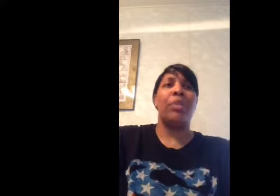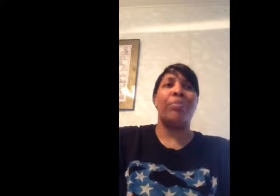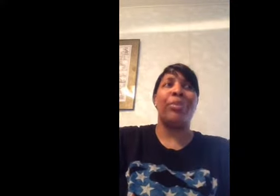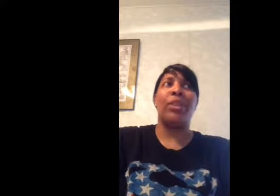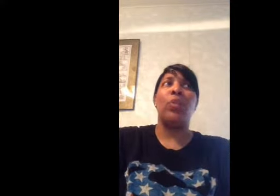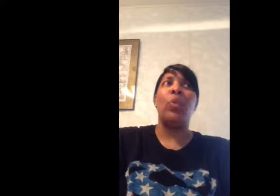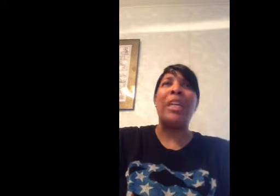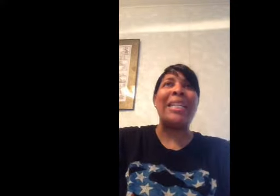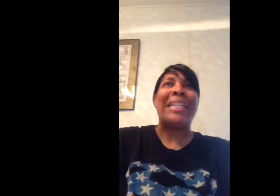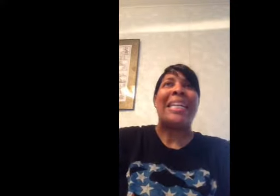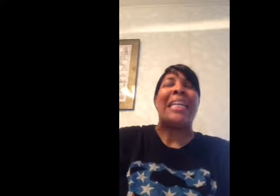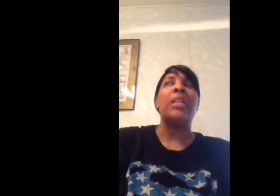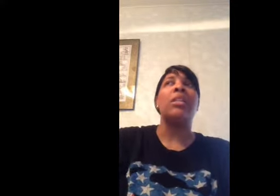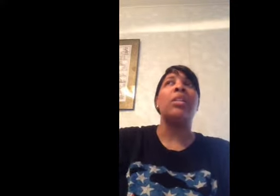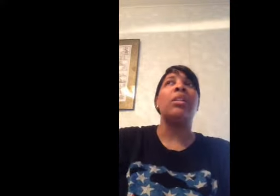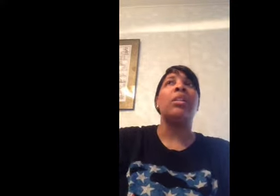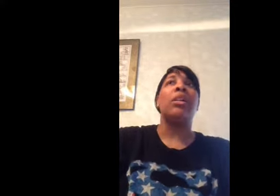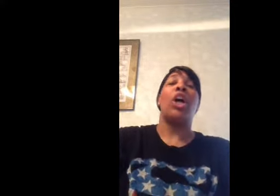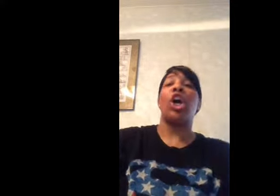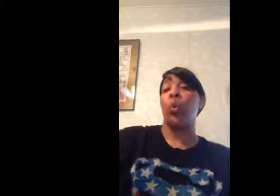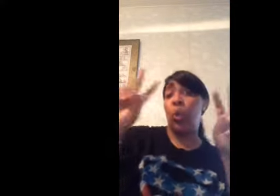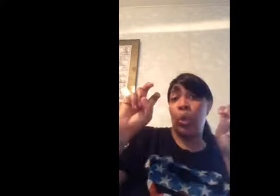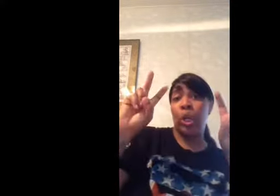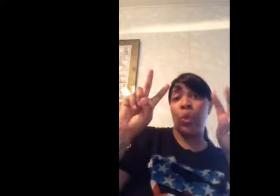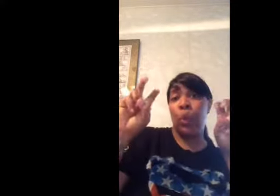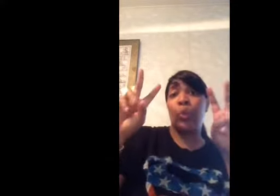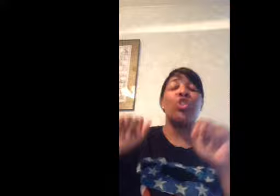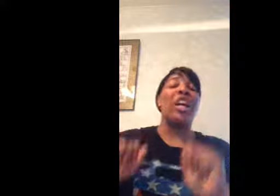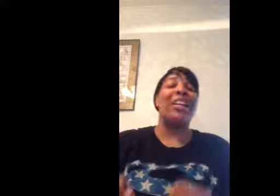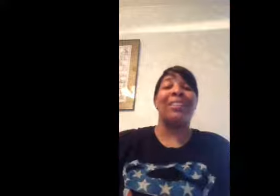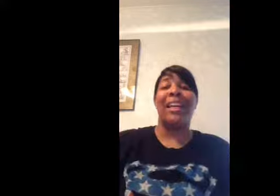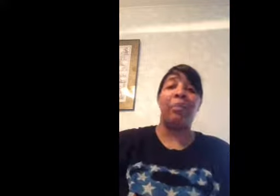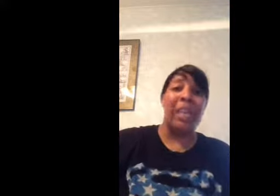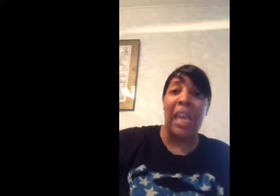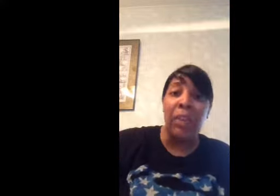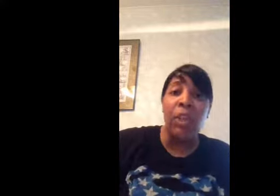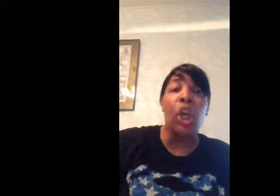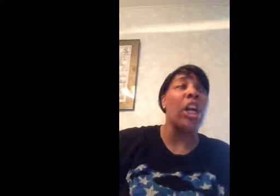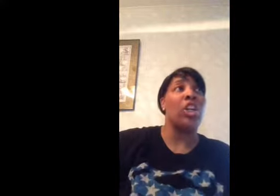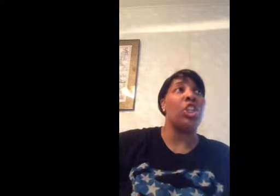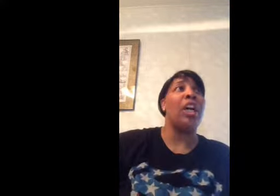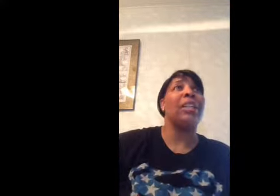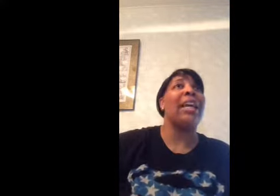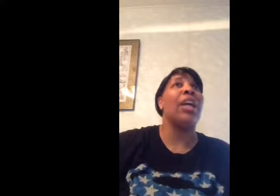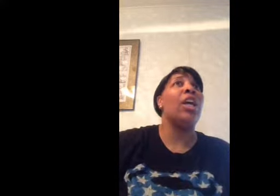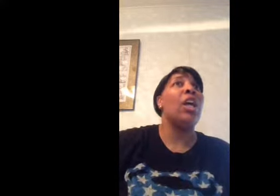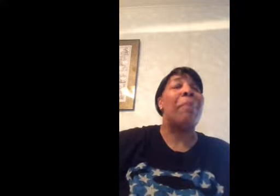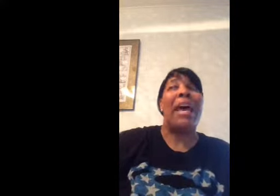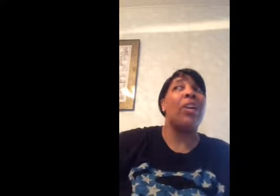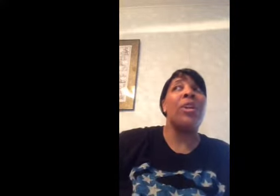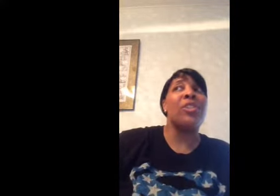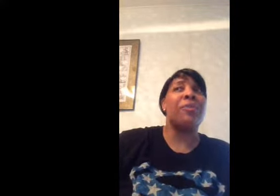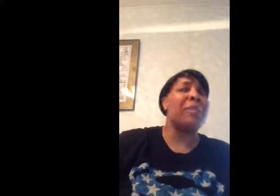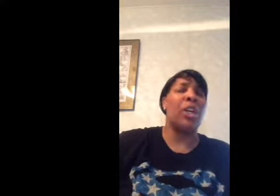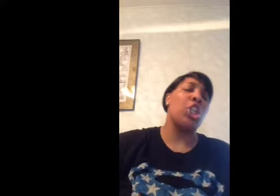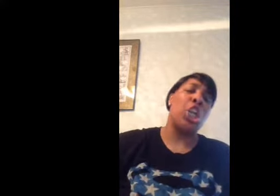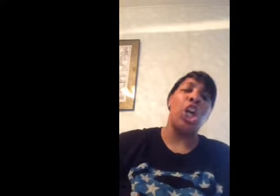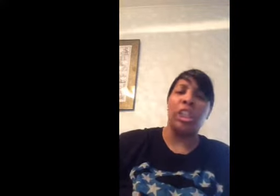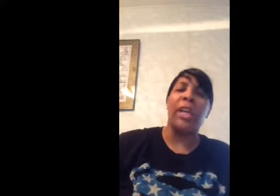we need our quote unquote childlike behavior and our childlike mannerisms and our childlike